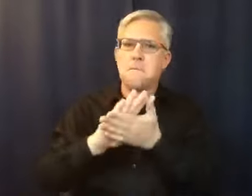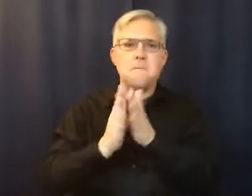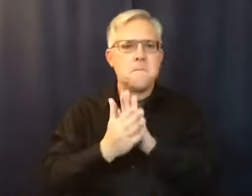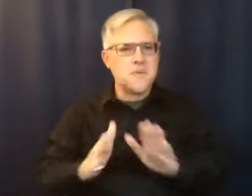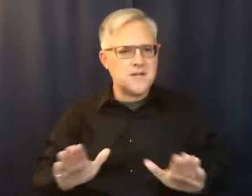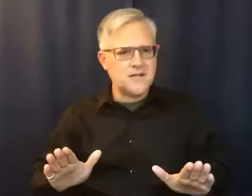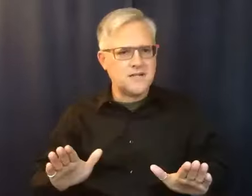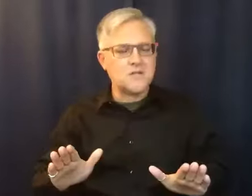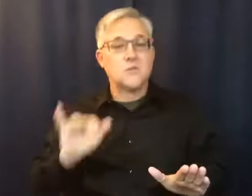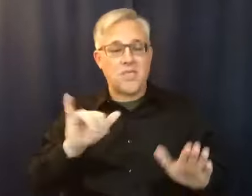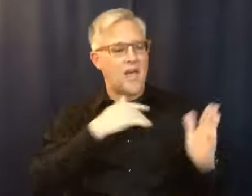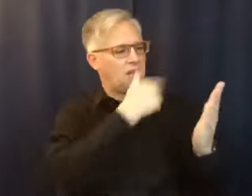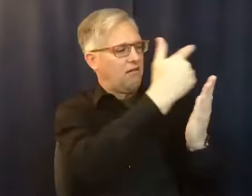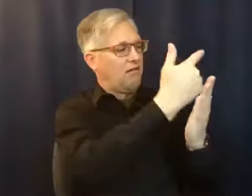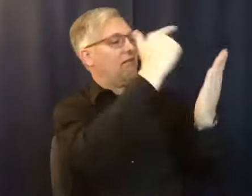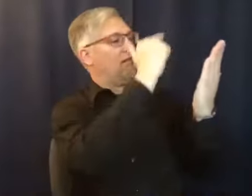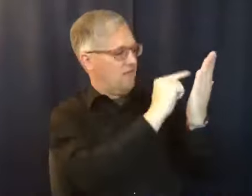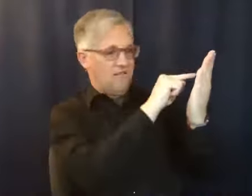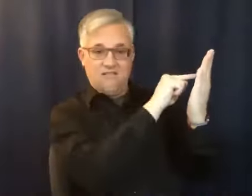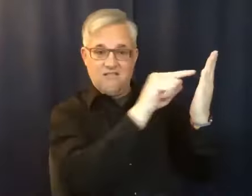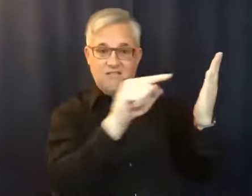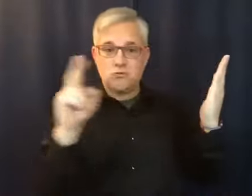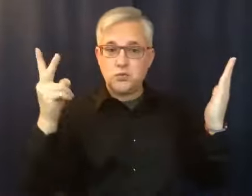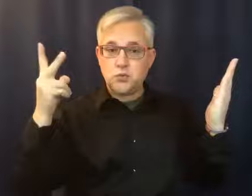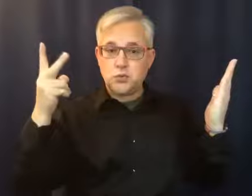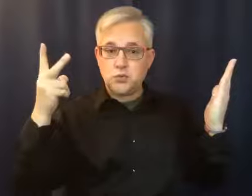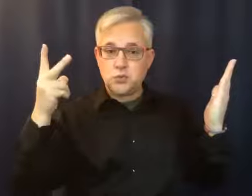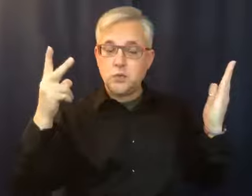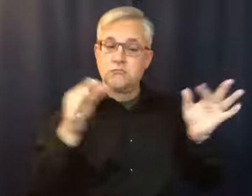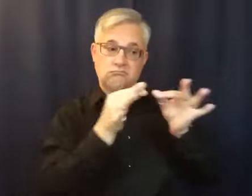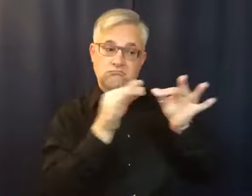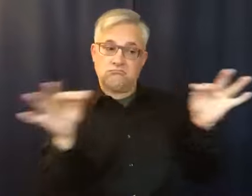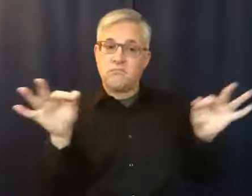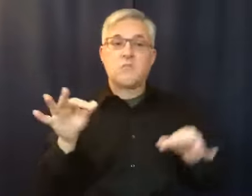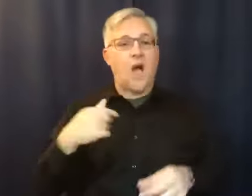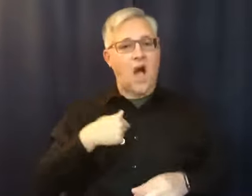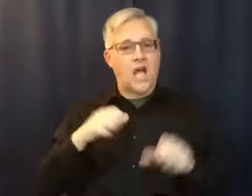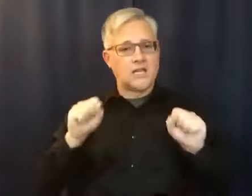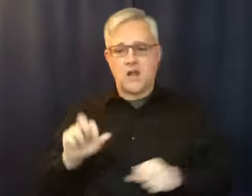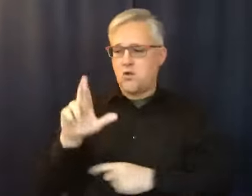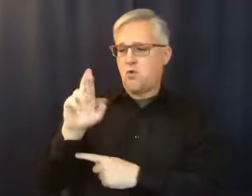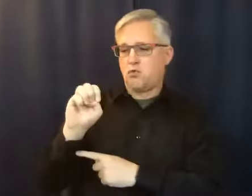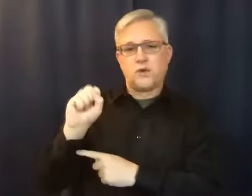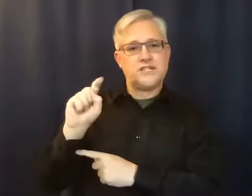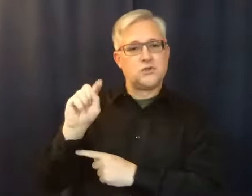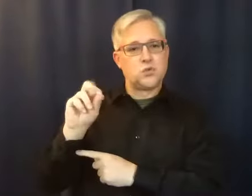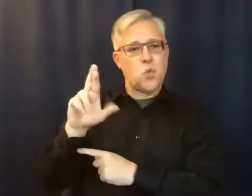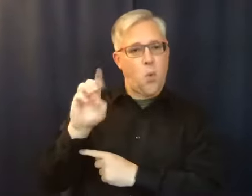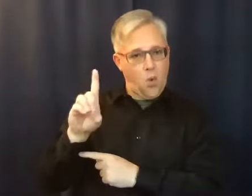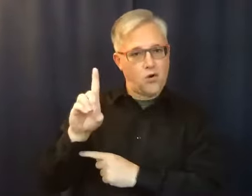I could be restored to sanity. I'm not certain I knew what sanity was. I grew up in a family that there was no alcohol,